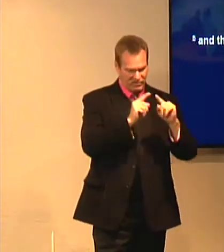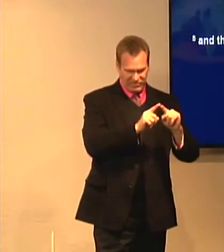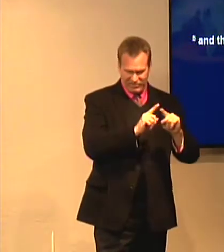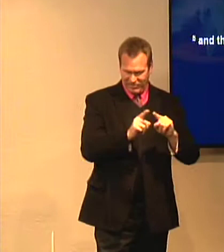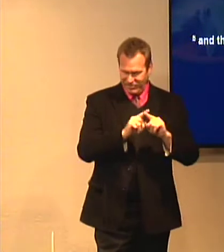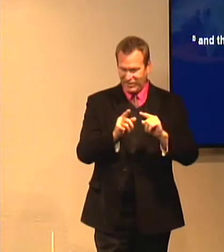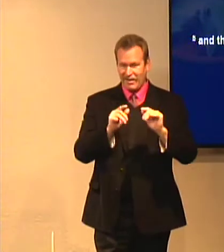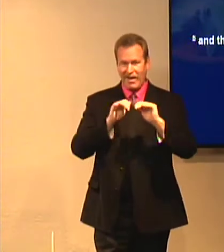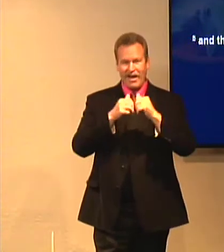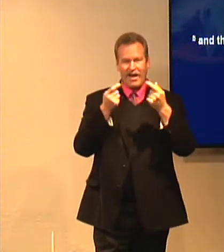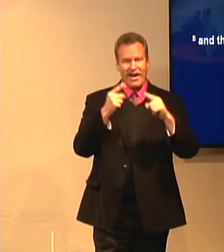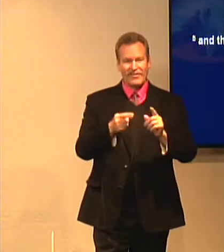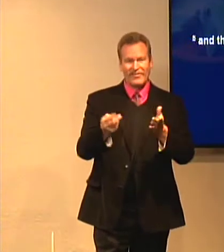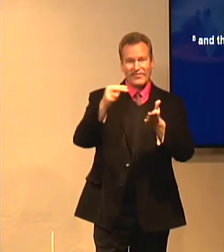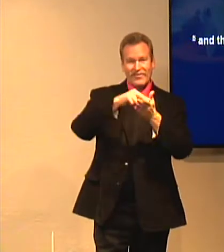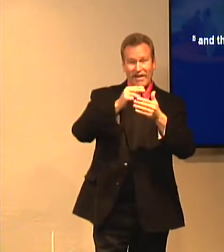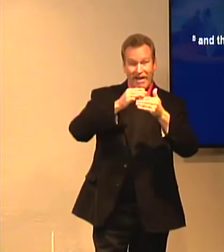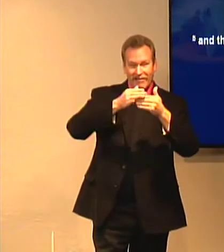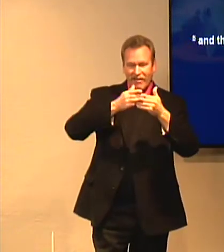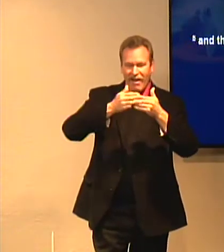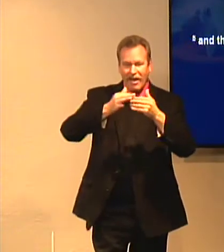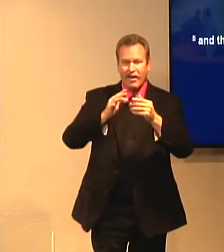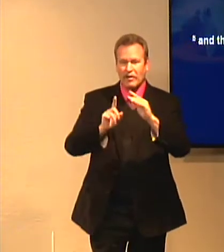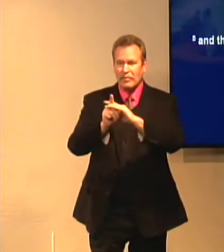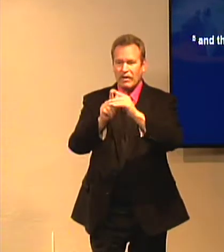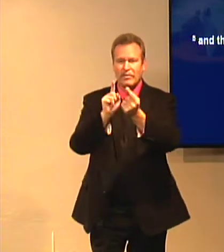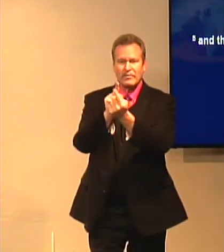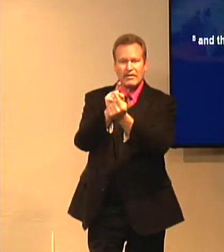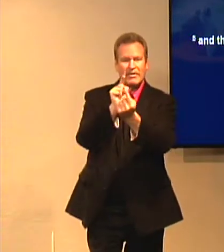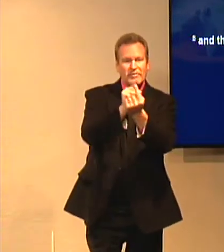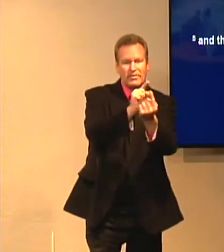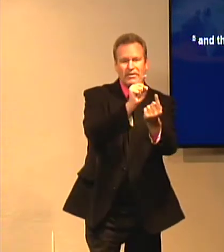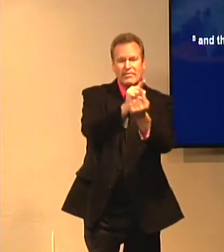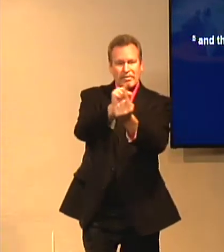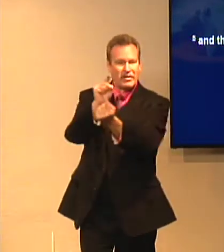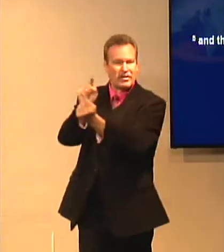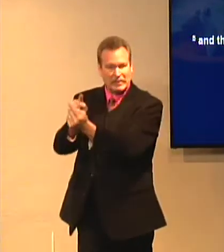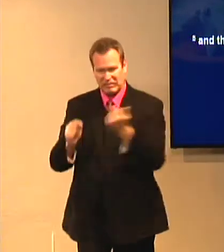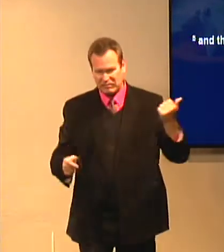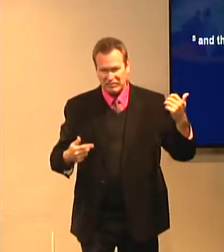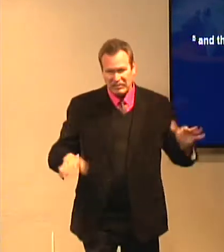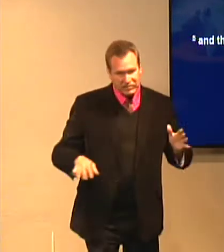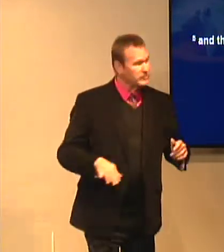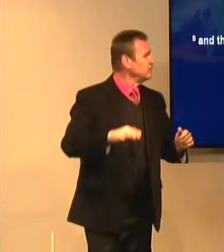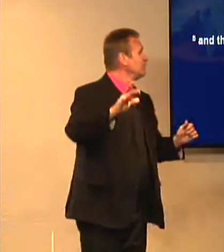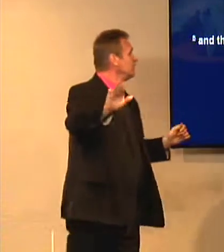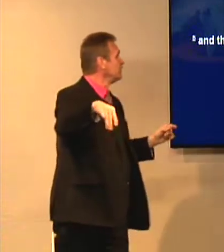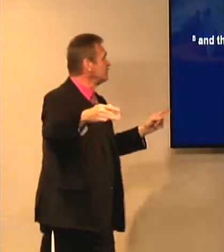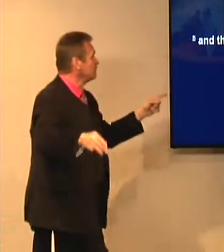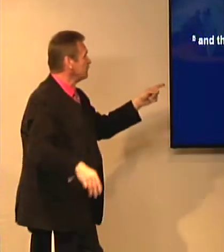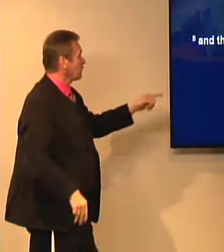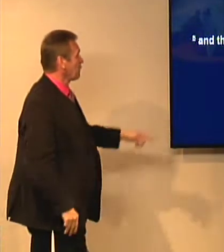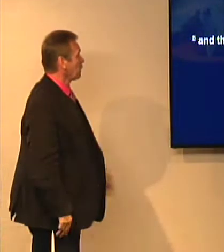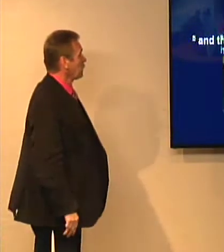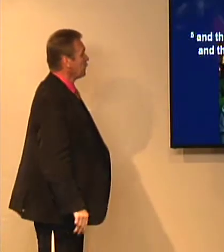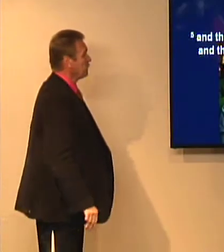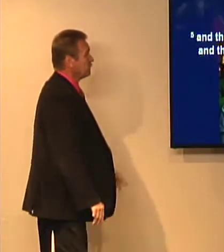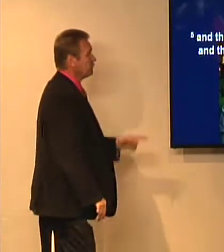they talk about this, how this occurred after the resurrection, who he saw, Jesus saw after the